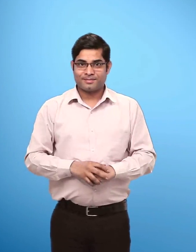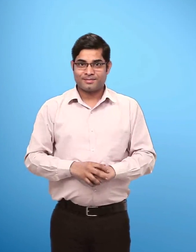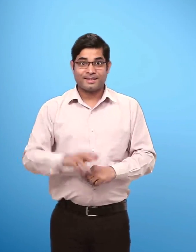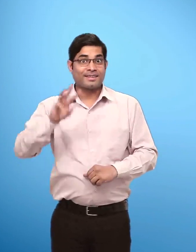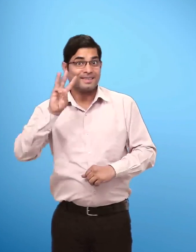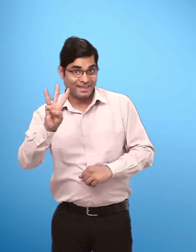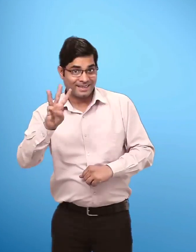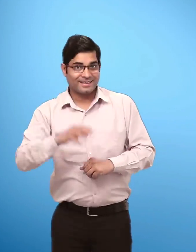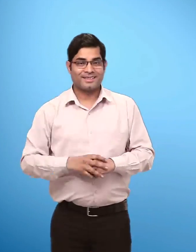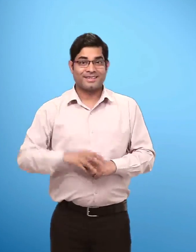333